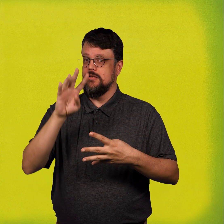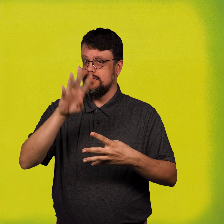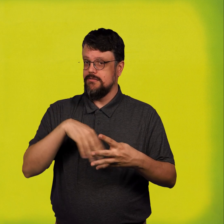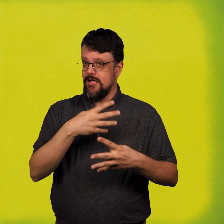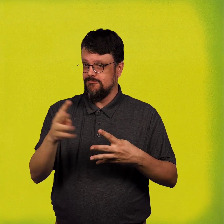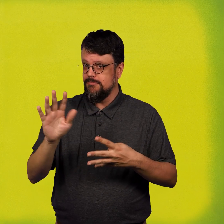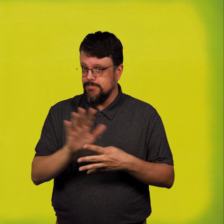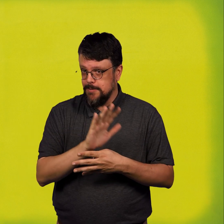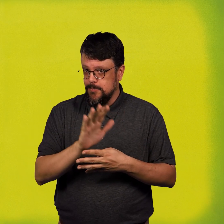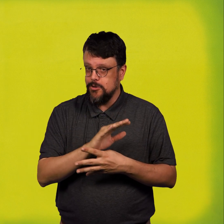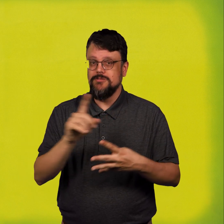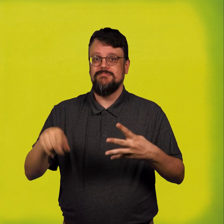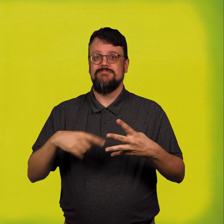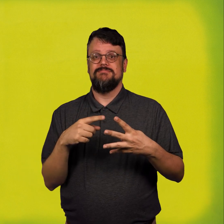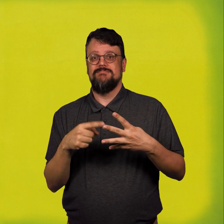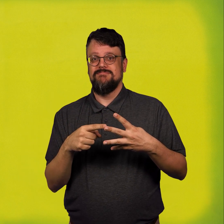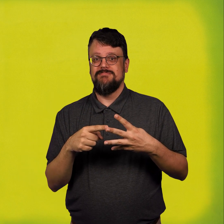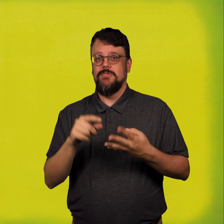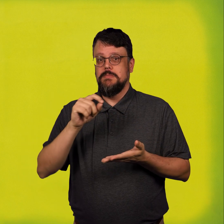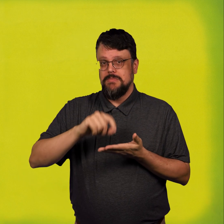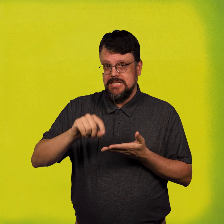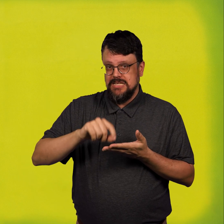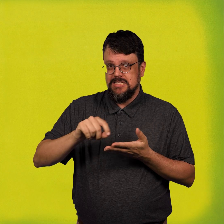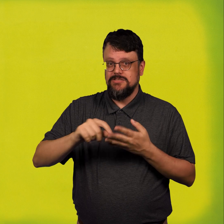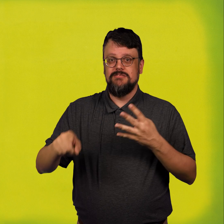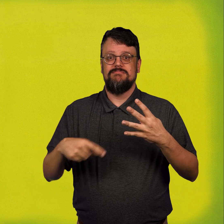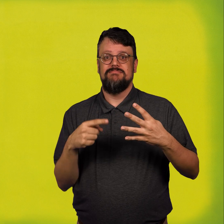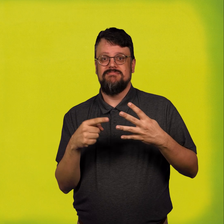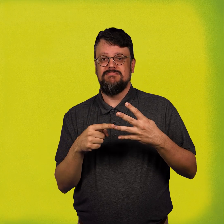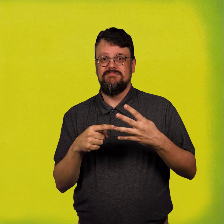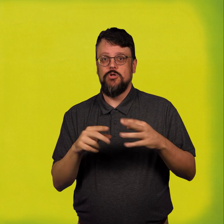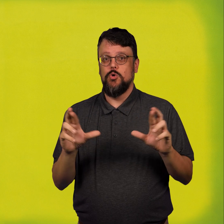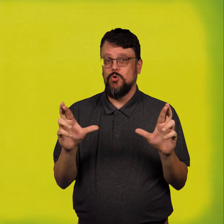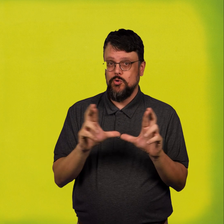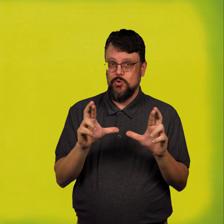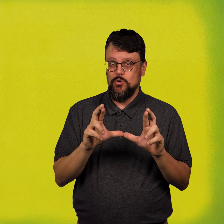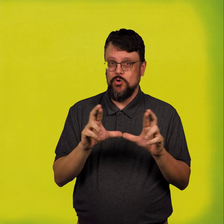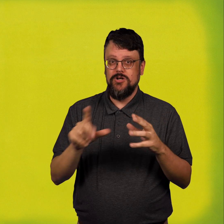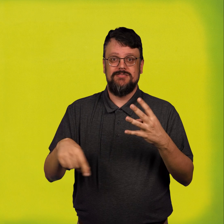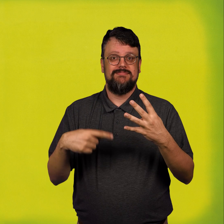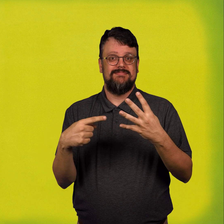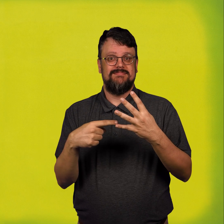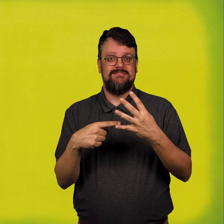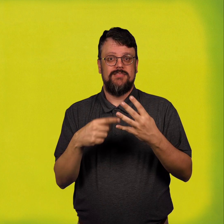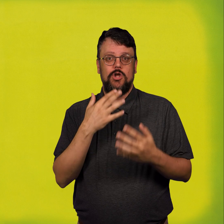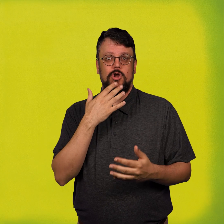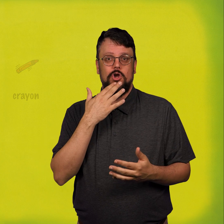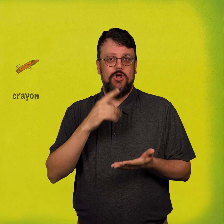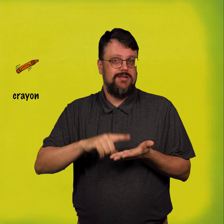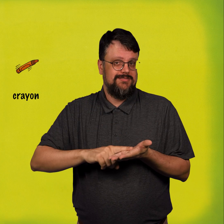graph paper, a pencil, a ruler, and a crayon.